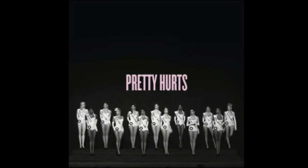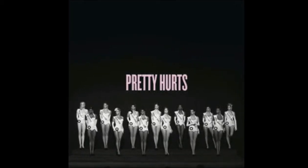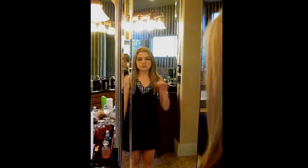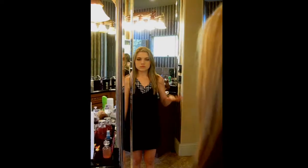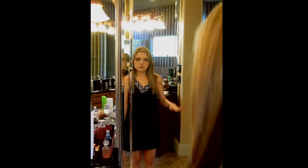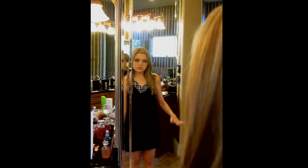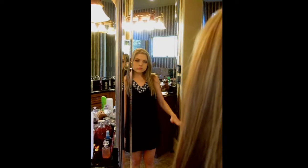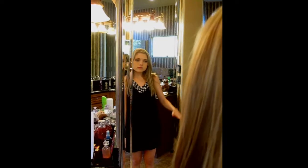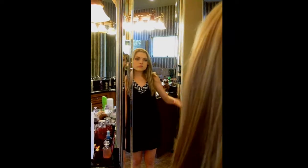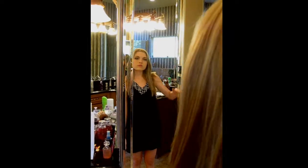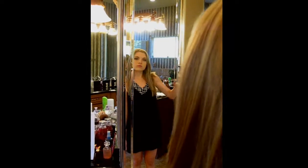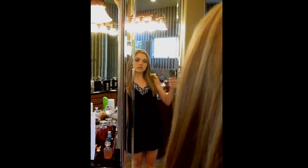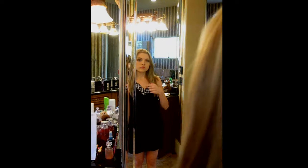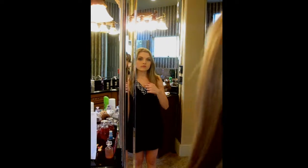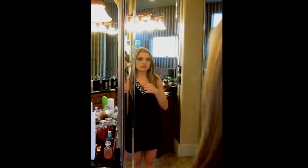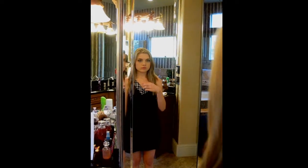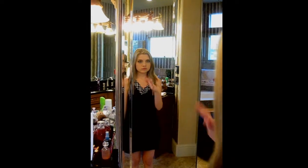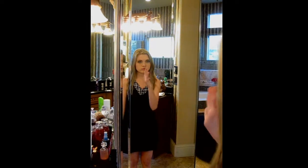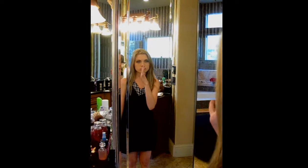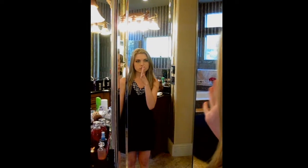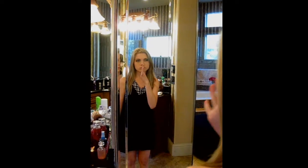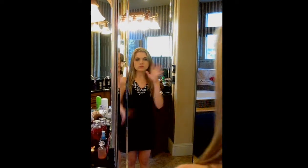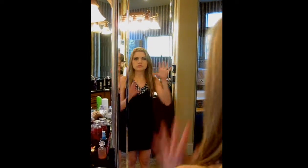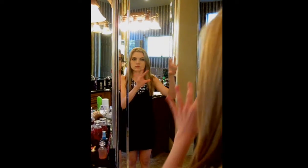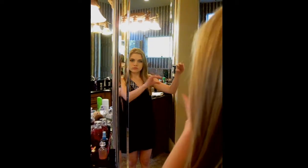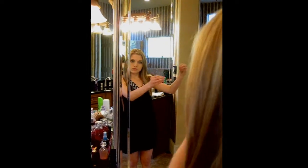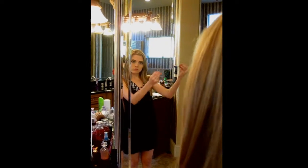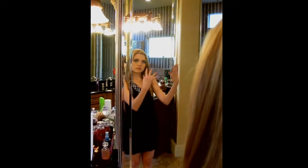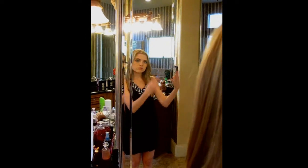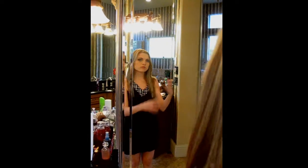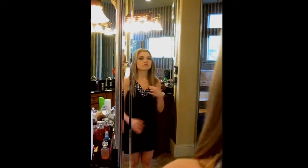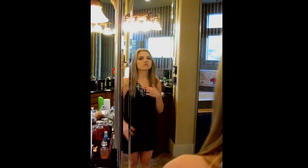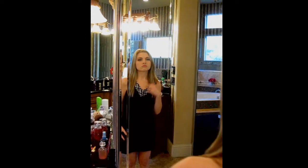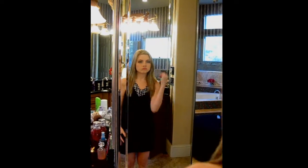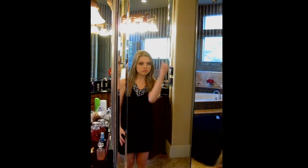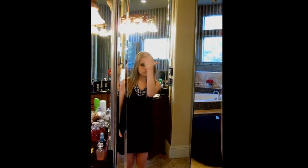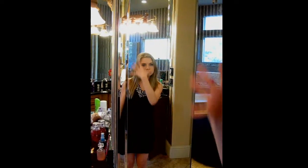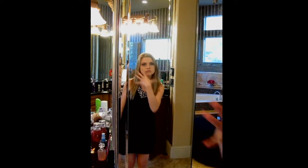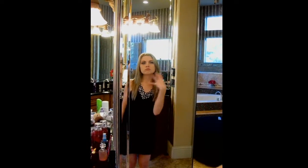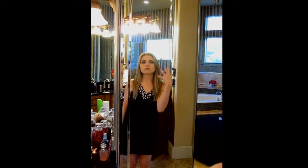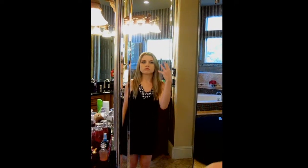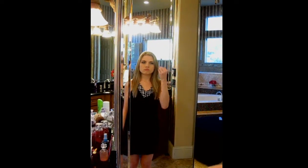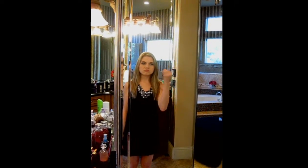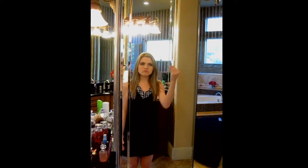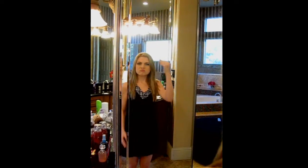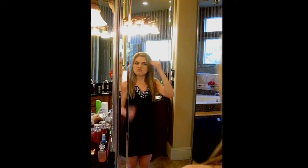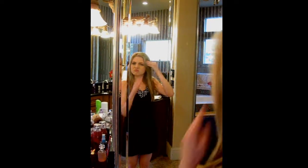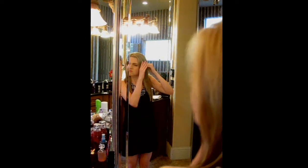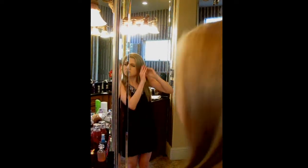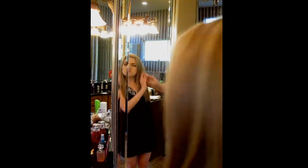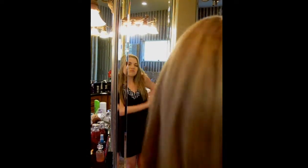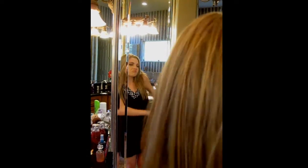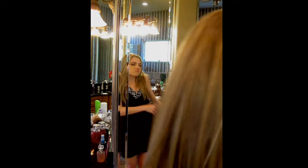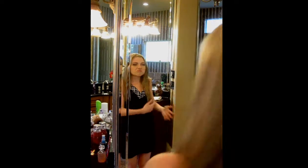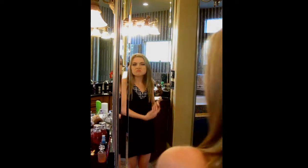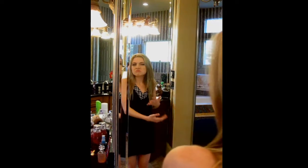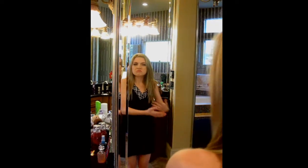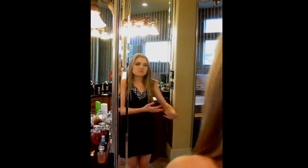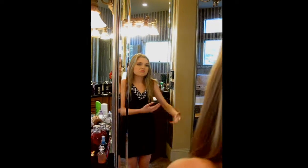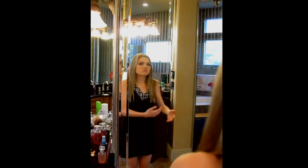Mama said, you're a pretty girl, what's in your head? It doesn't matter,